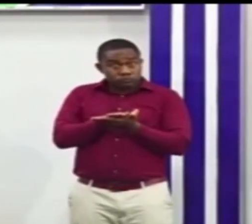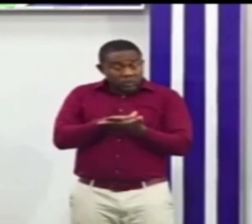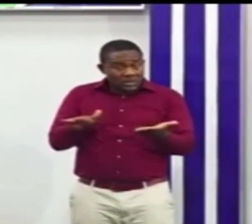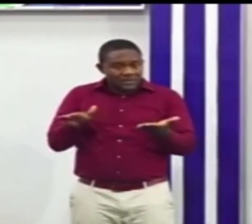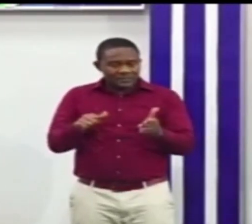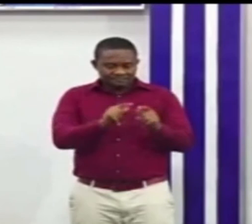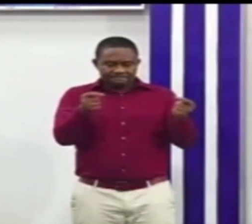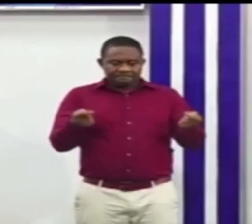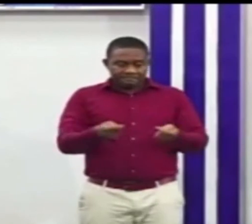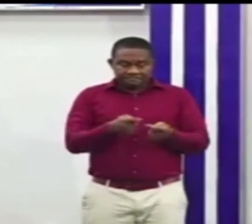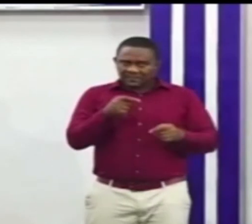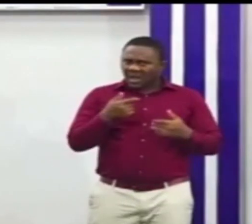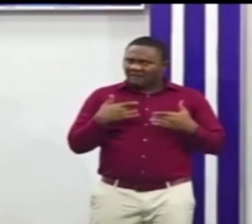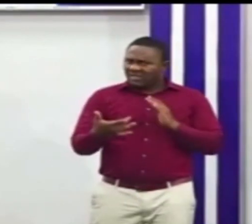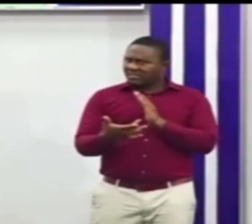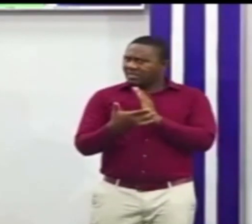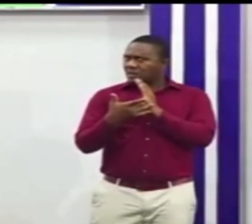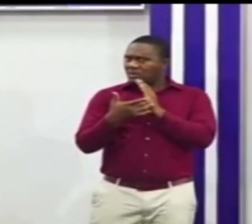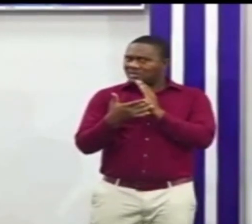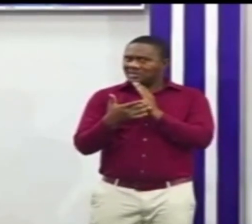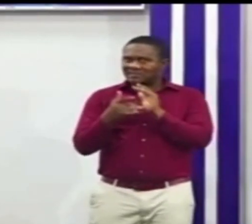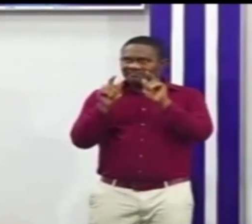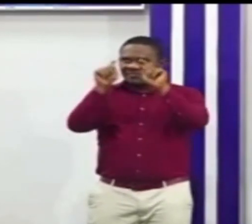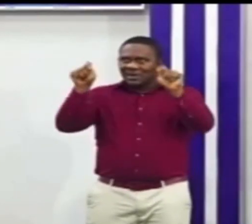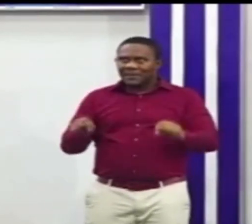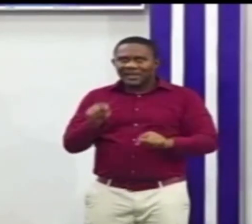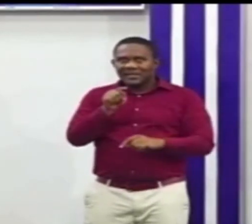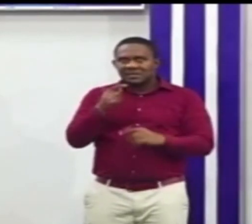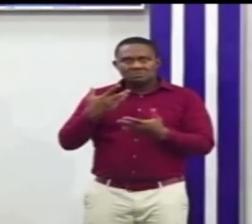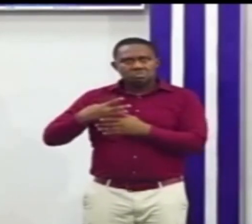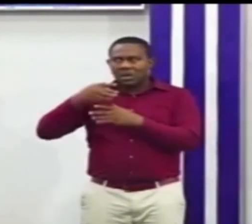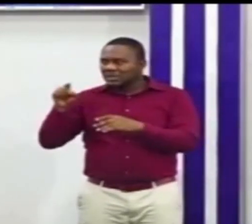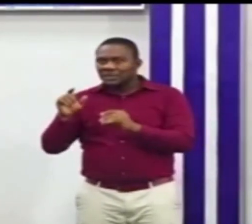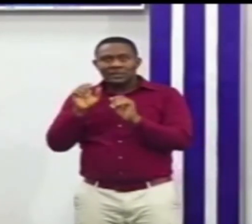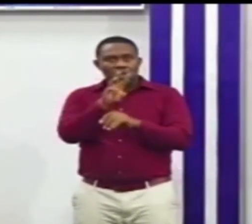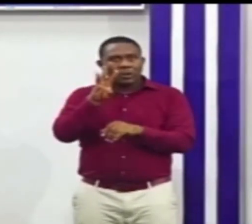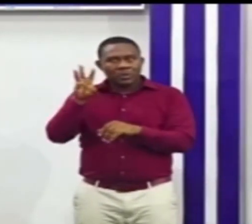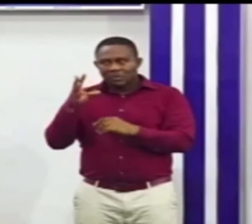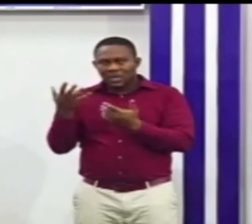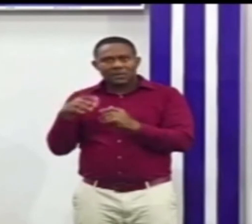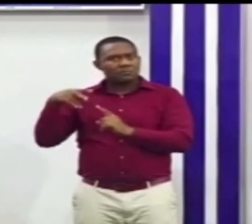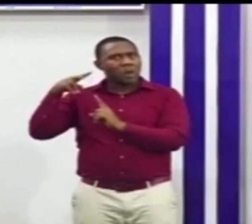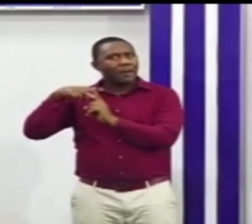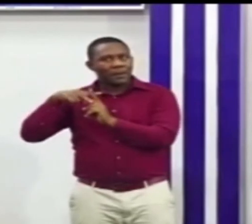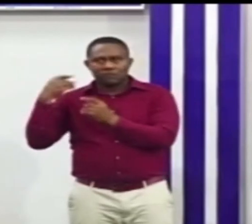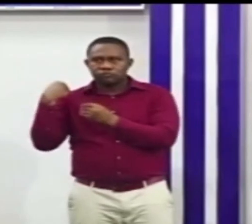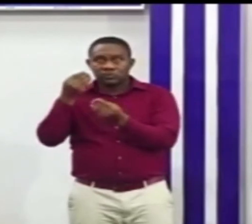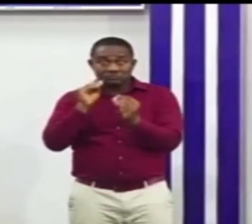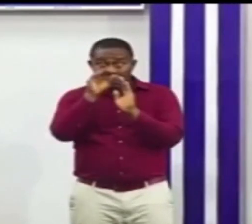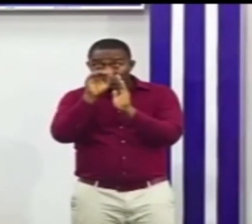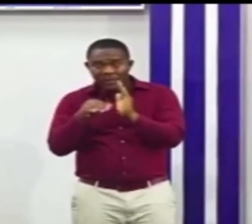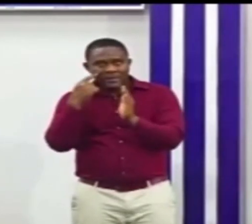on a technology portal where applications can be processed and where applications would go to we are